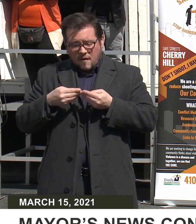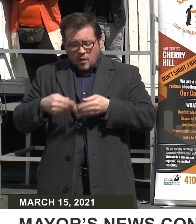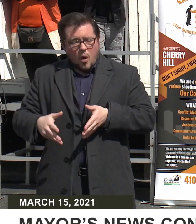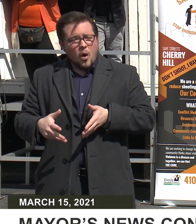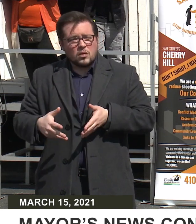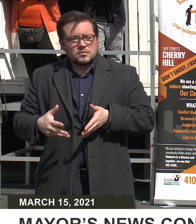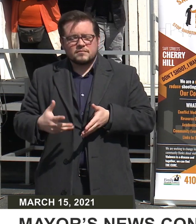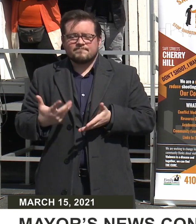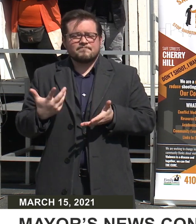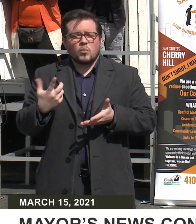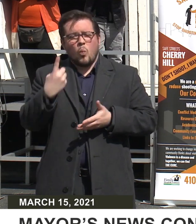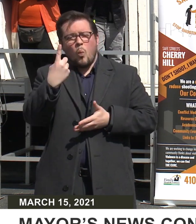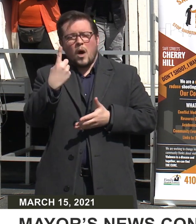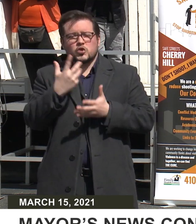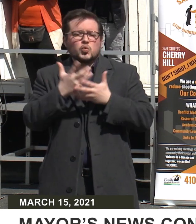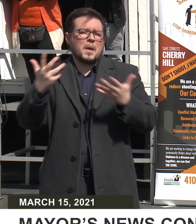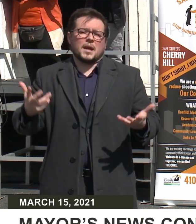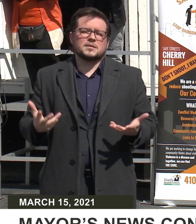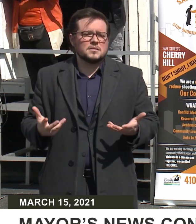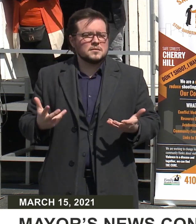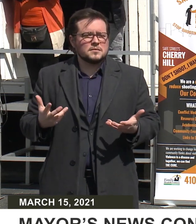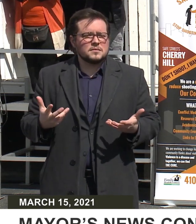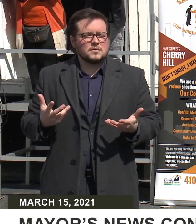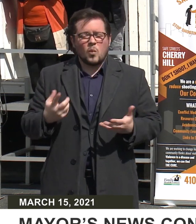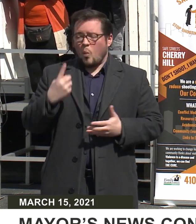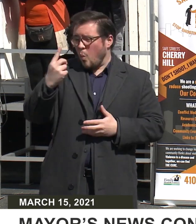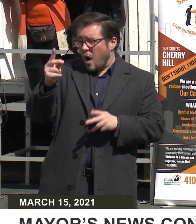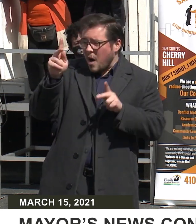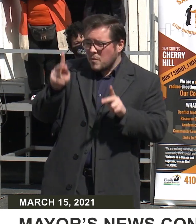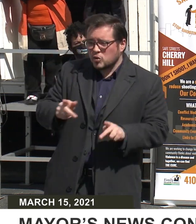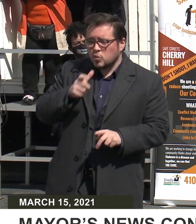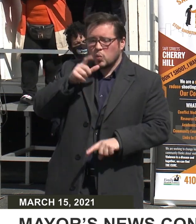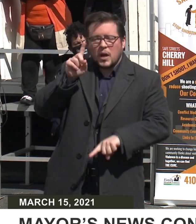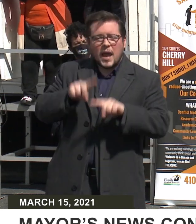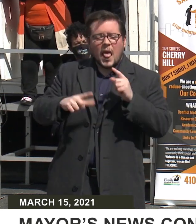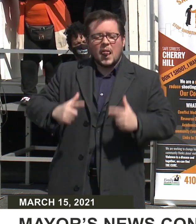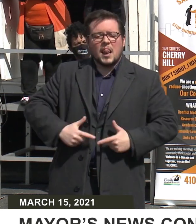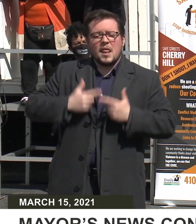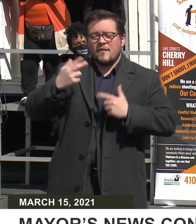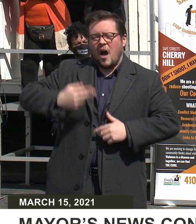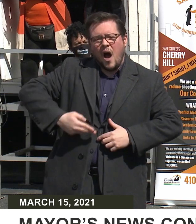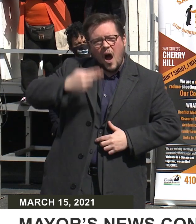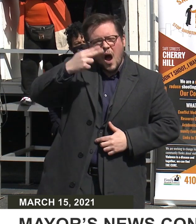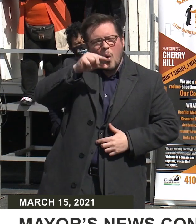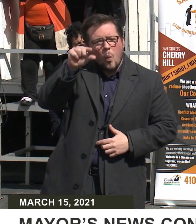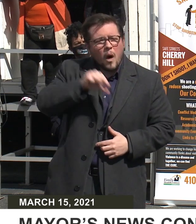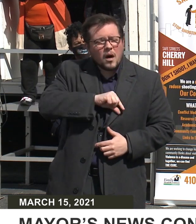is one too many. One person not able to live a high-quality life is one too many.